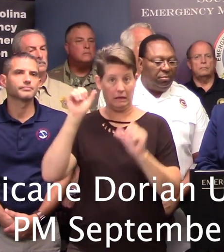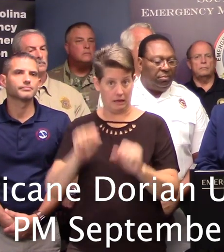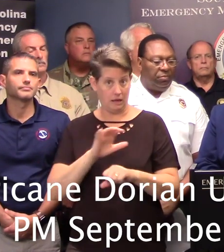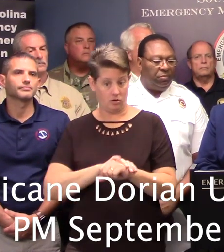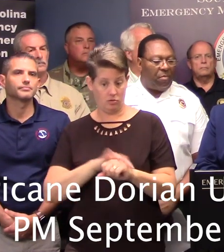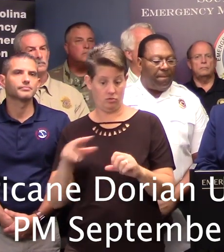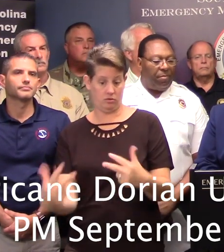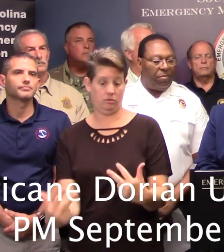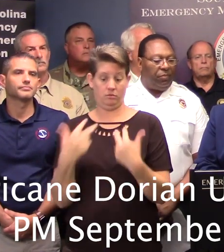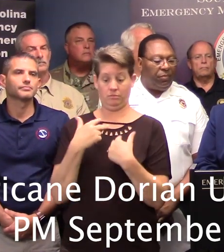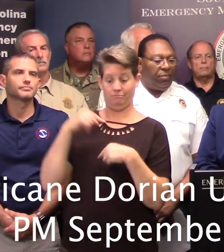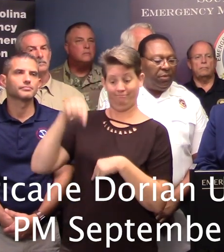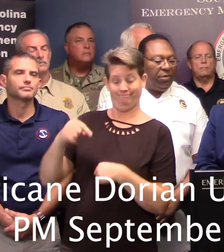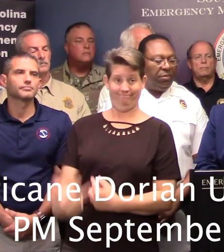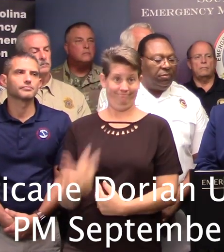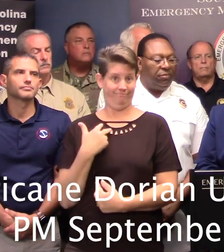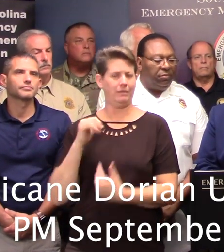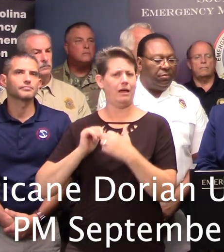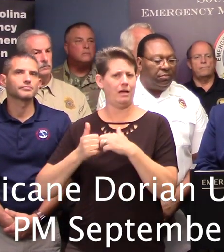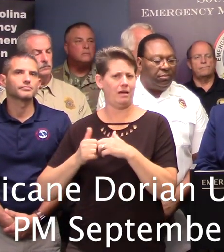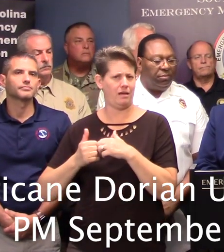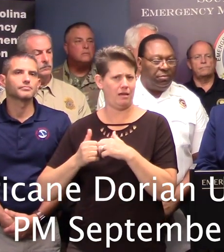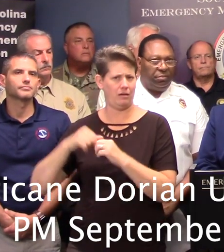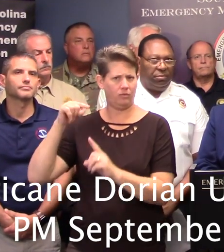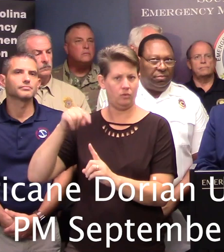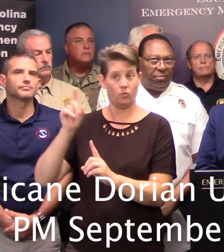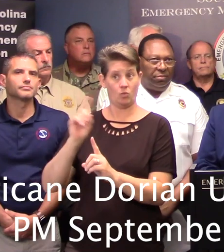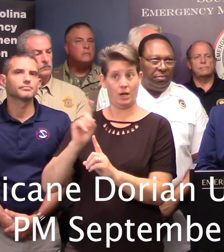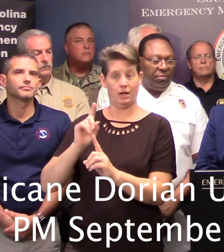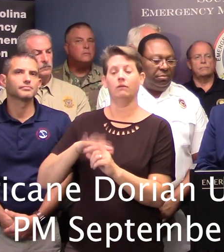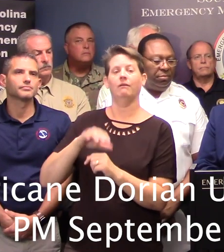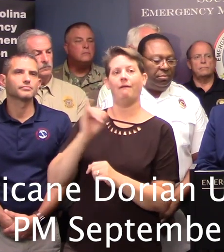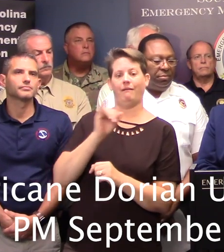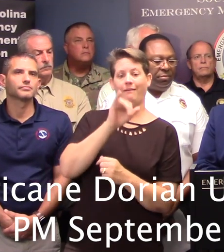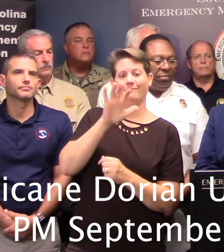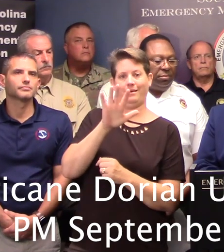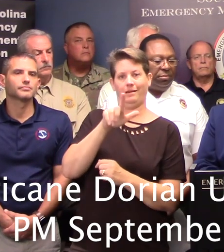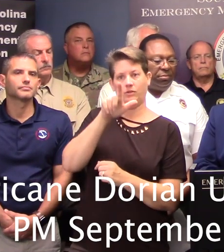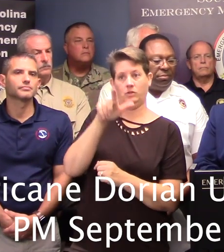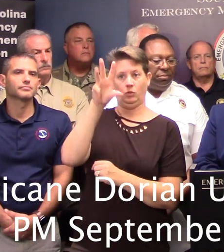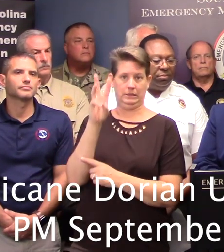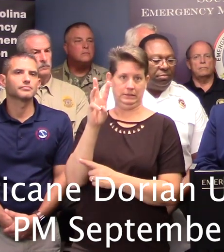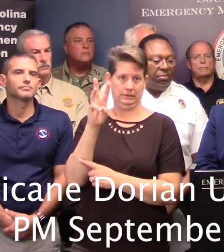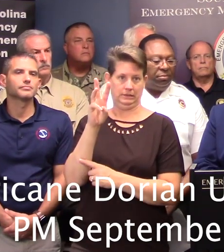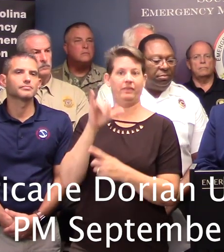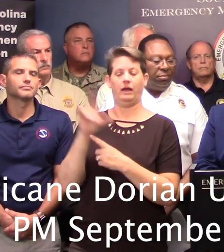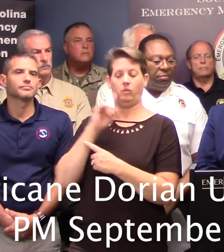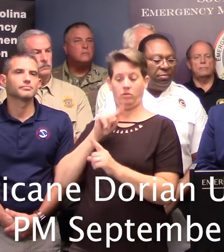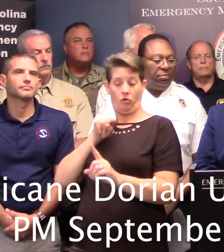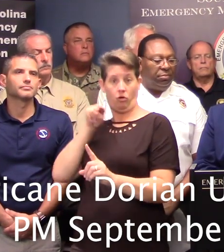reverse side of I-26 at the I-526 interchange. That's where we want you to load.